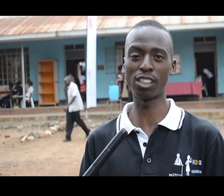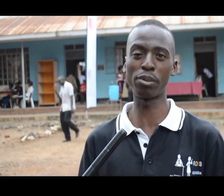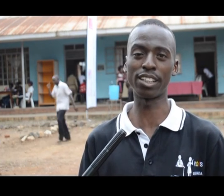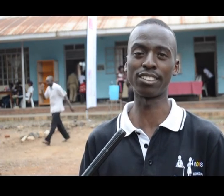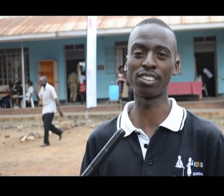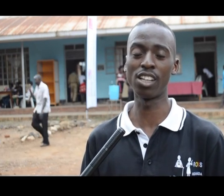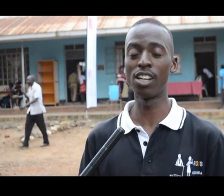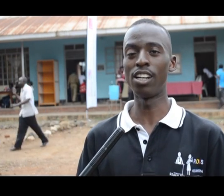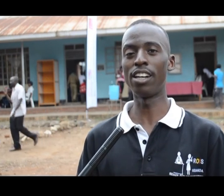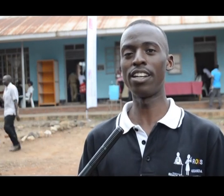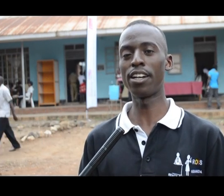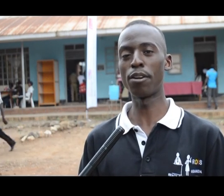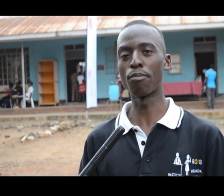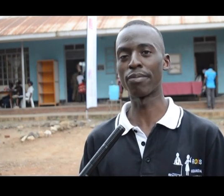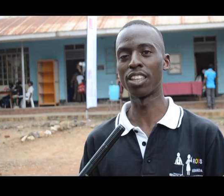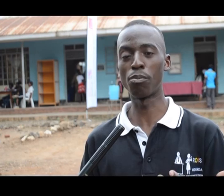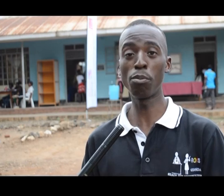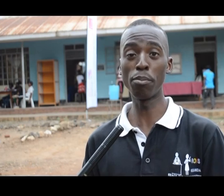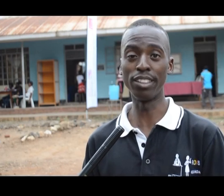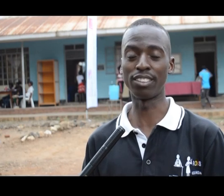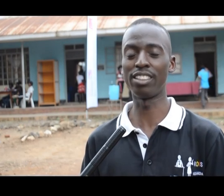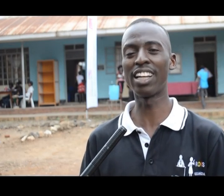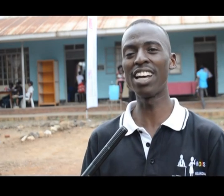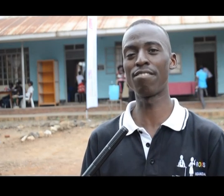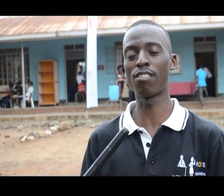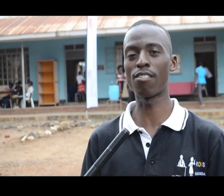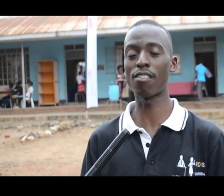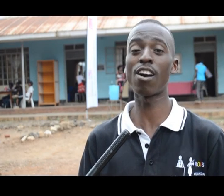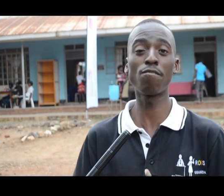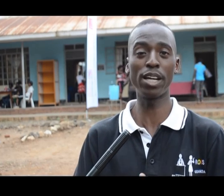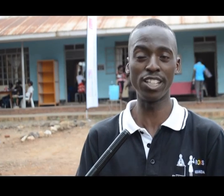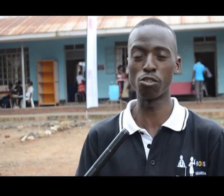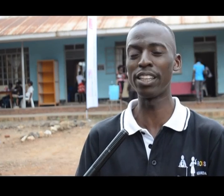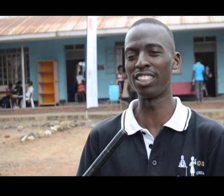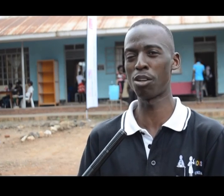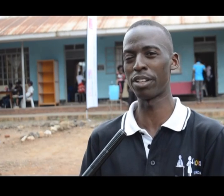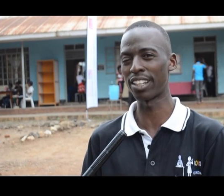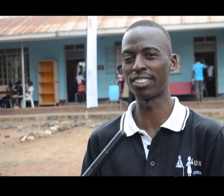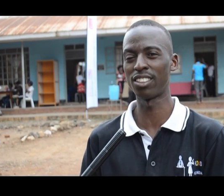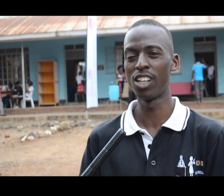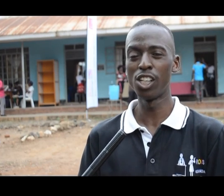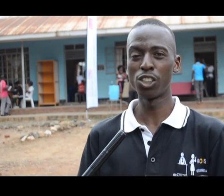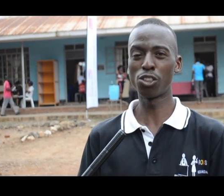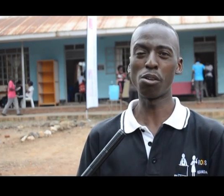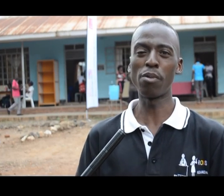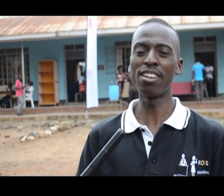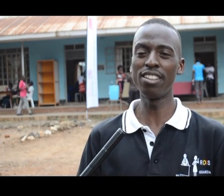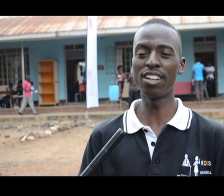interpreters. And the problem is they can't have money to pay the interpreters. So I think